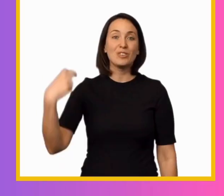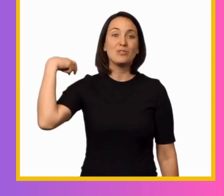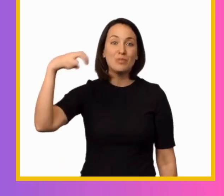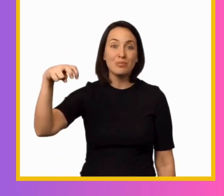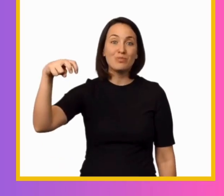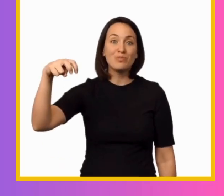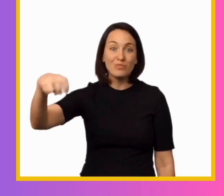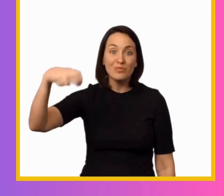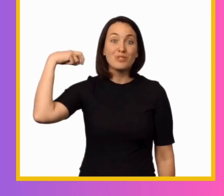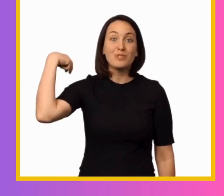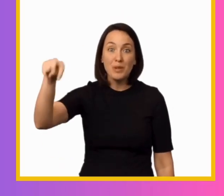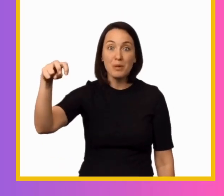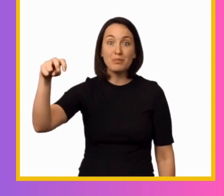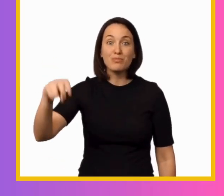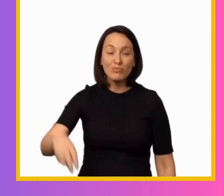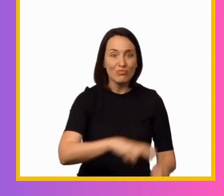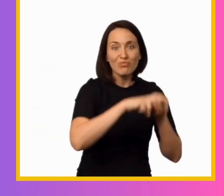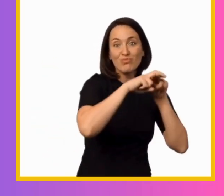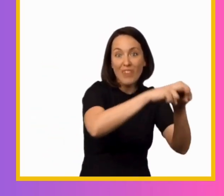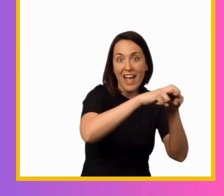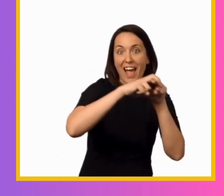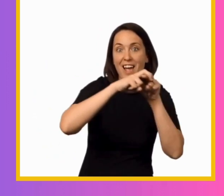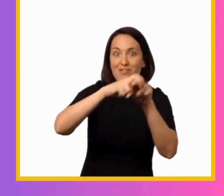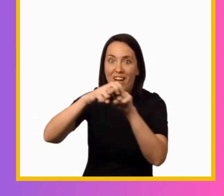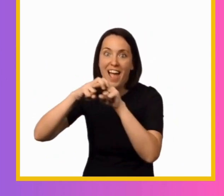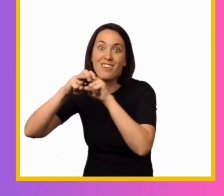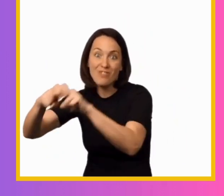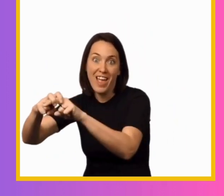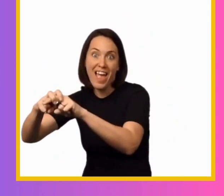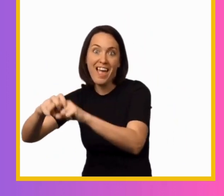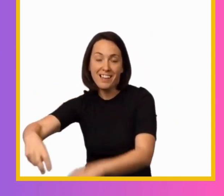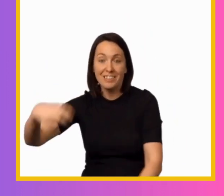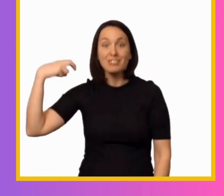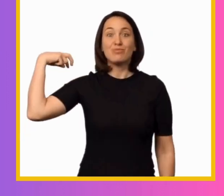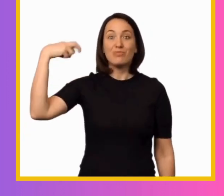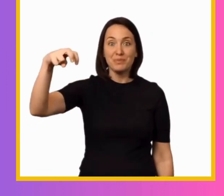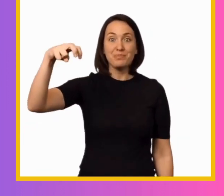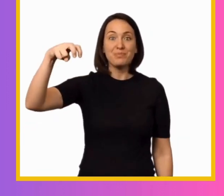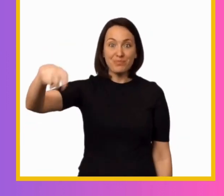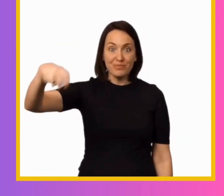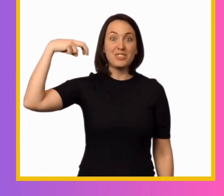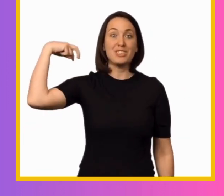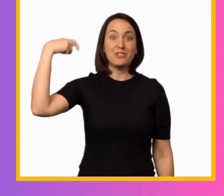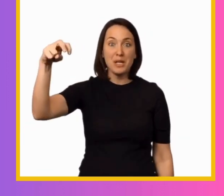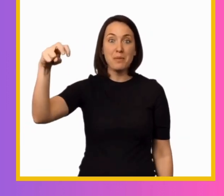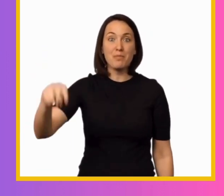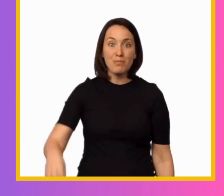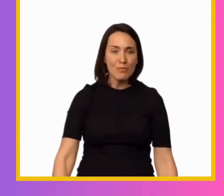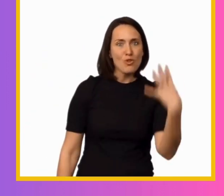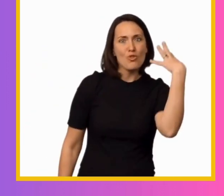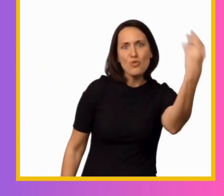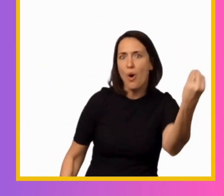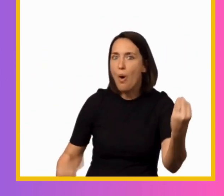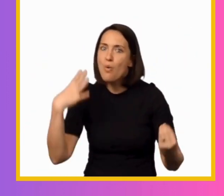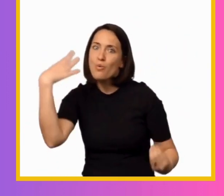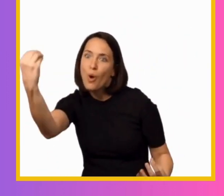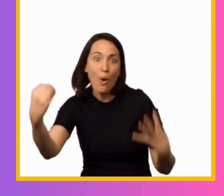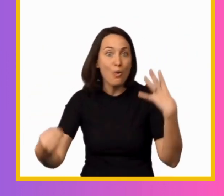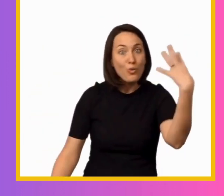Trip, trip. Ride, ride, ride. Trip, trip. Go, go,